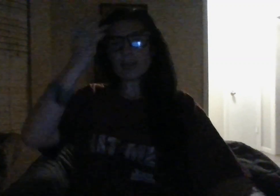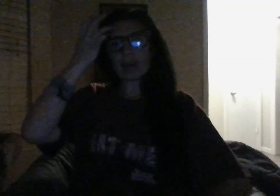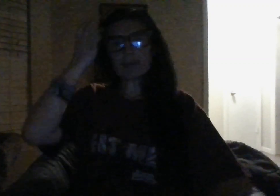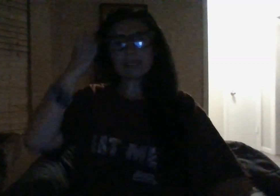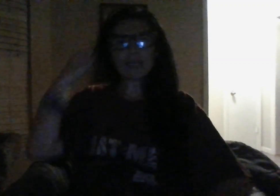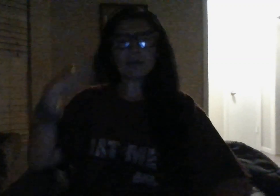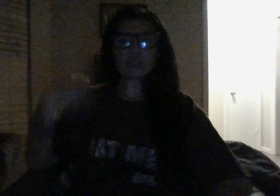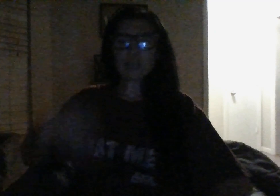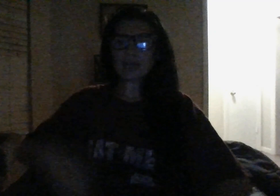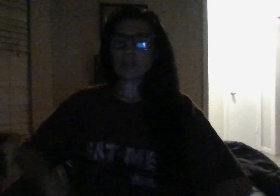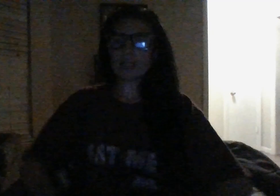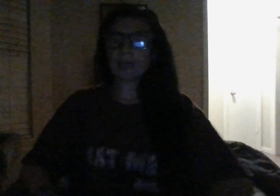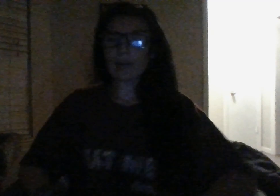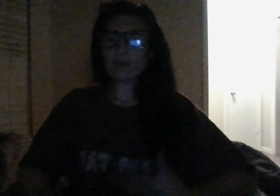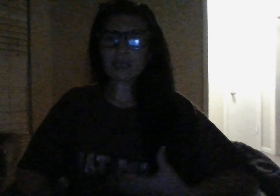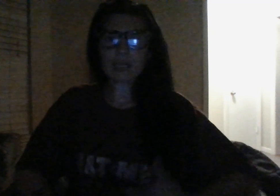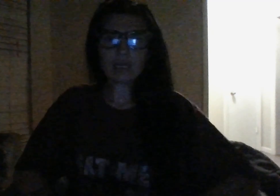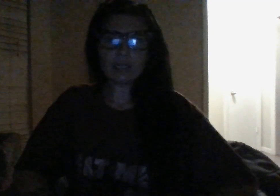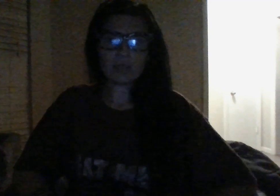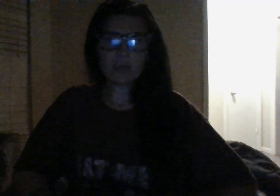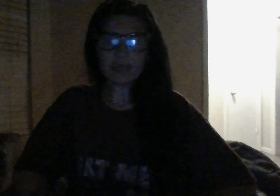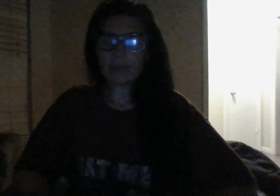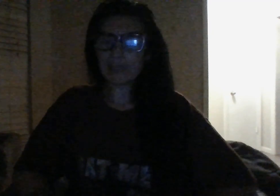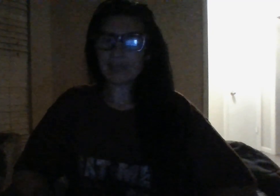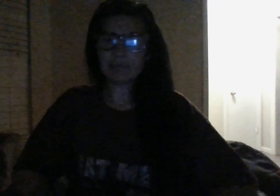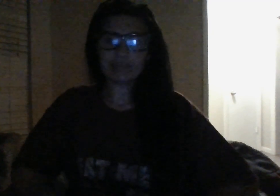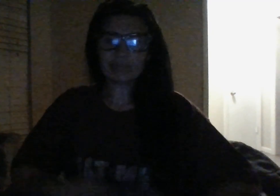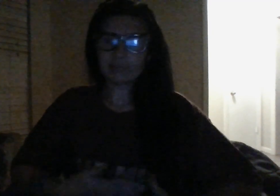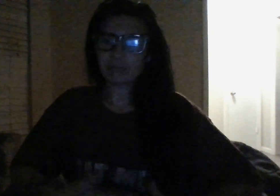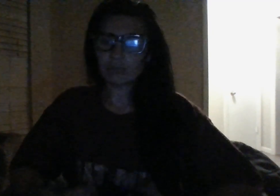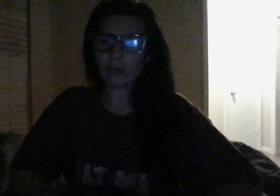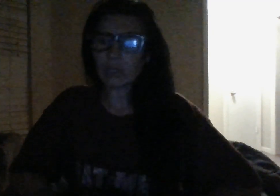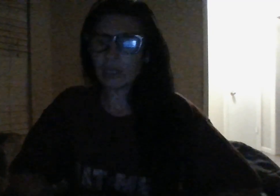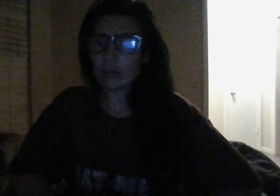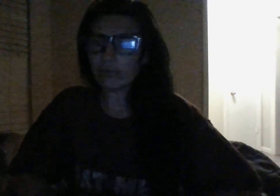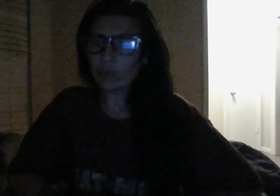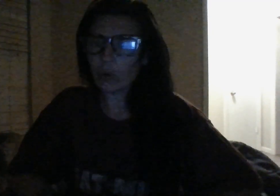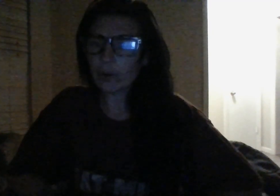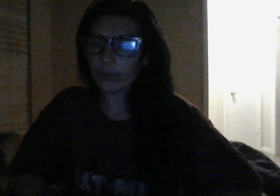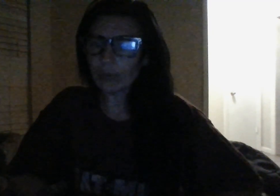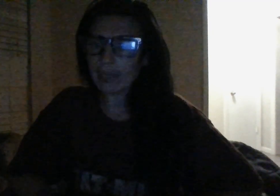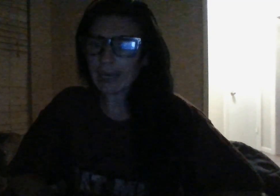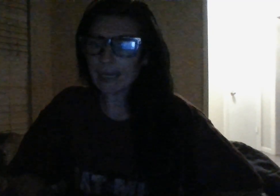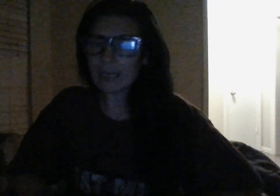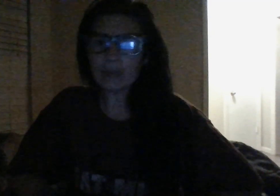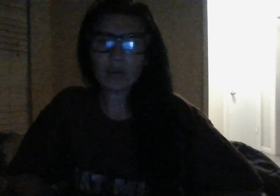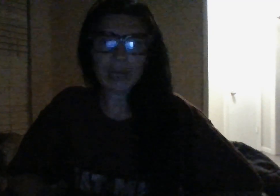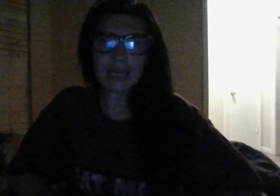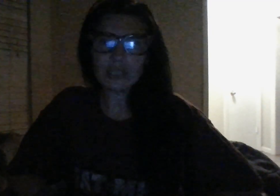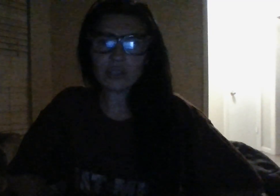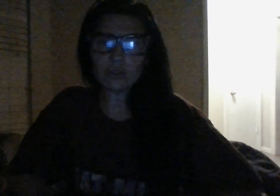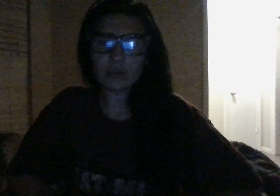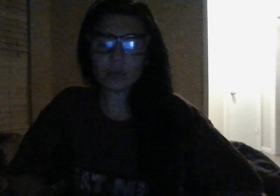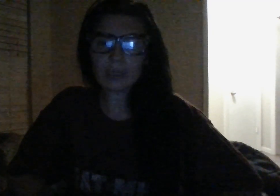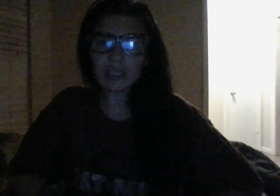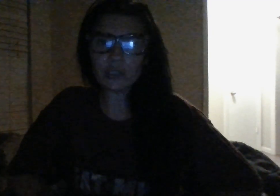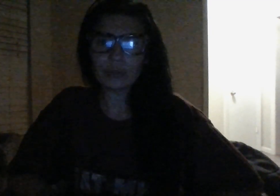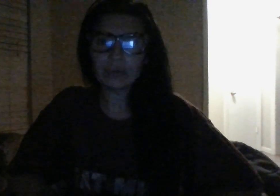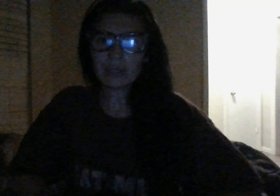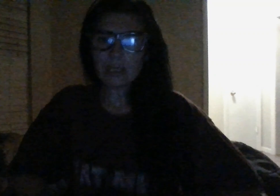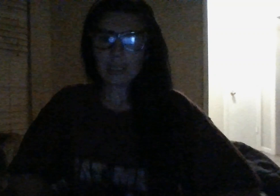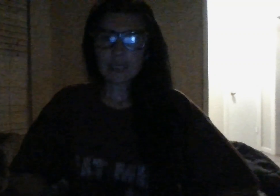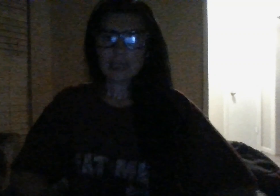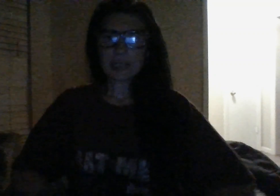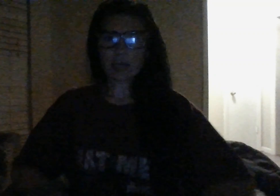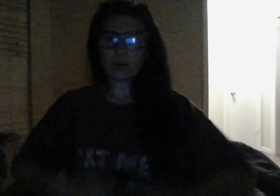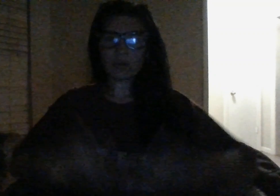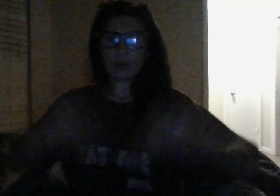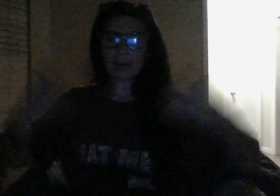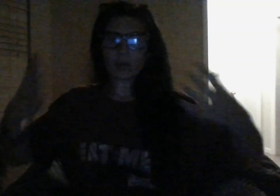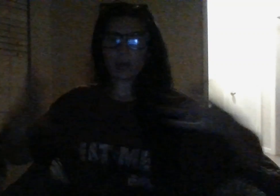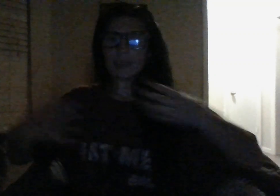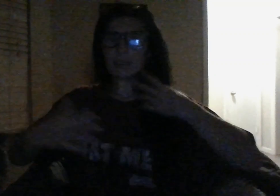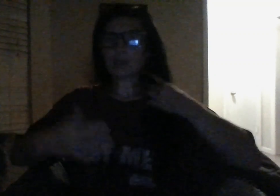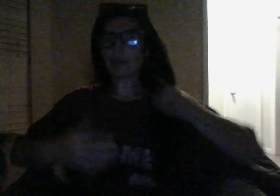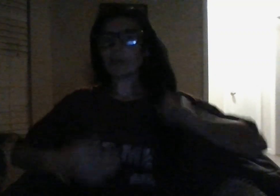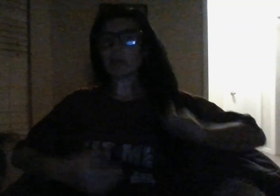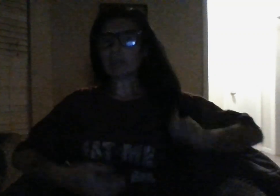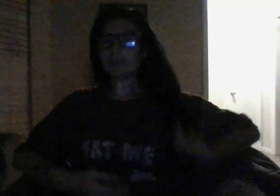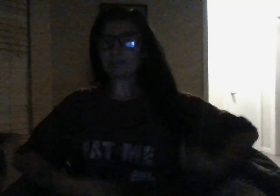so i received a channeling i wasn't going to do it but we're here at 403 a.m on 8222 so i'm going to deliver it